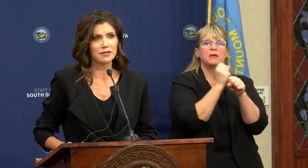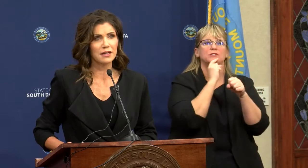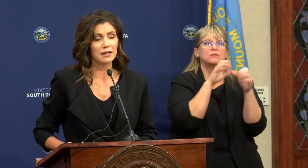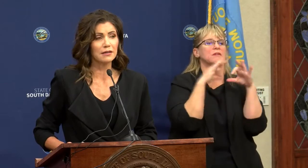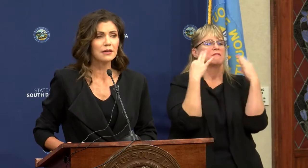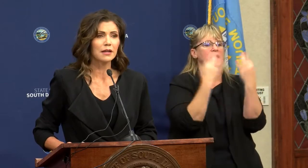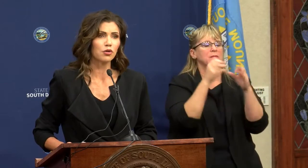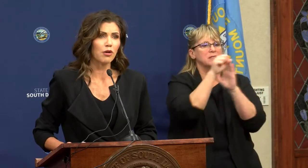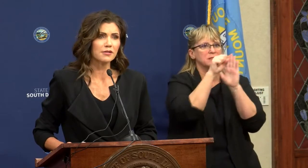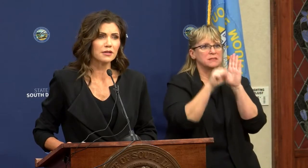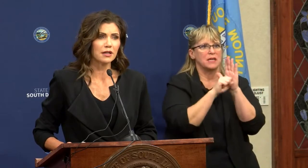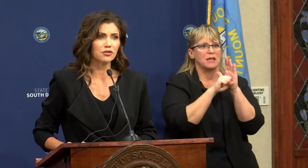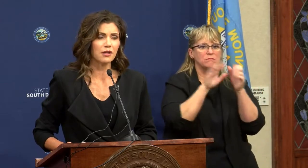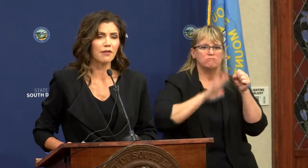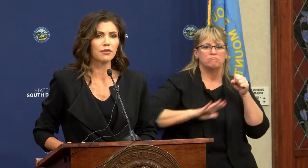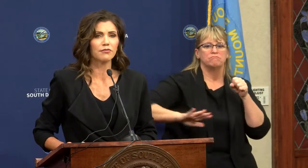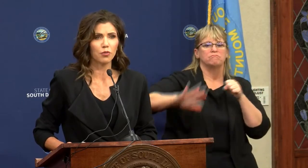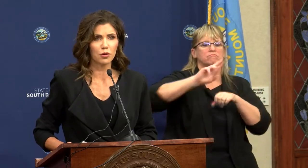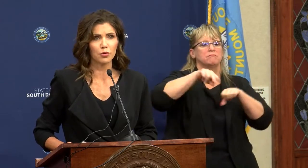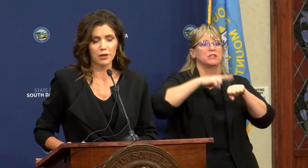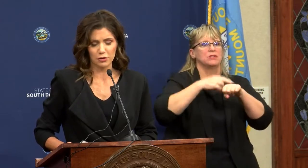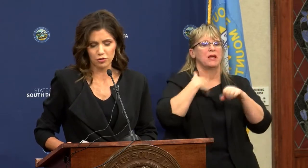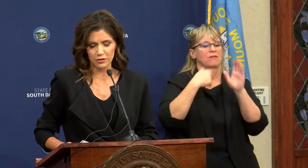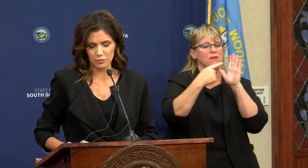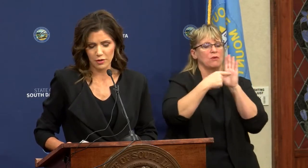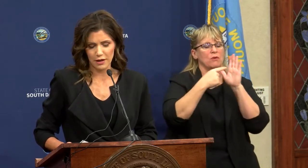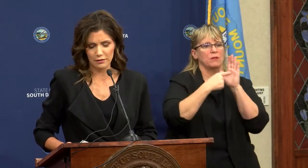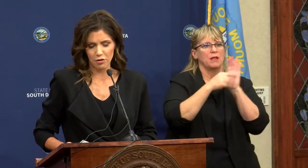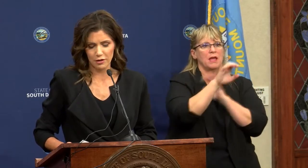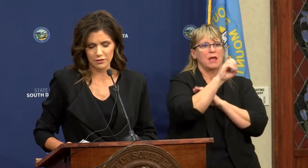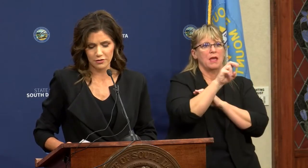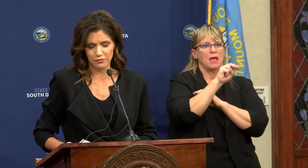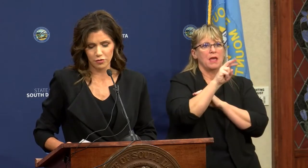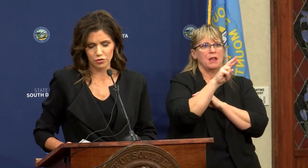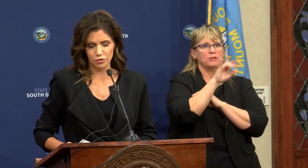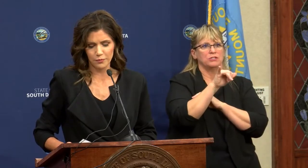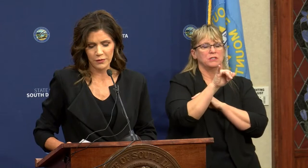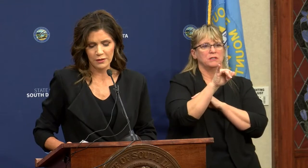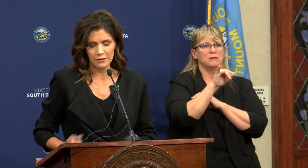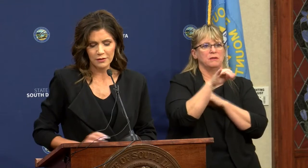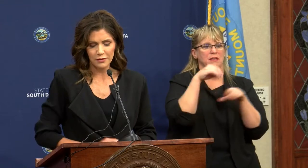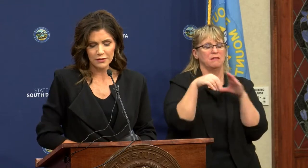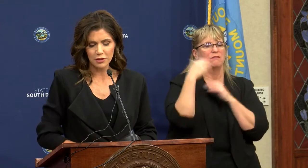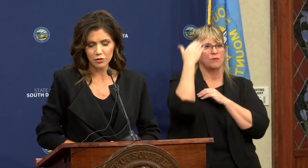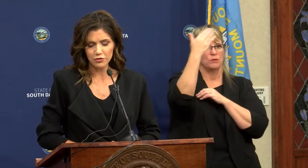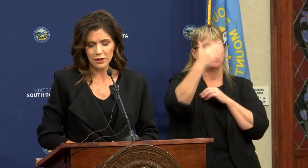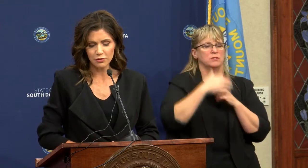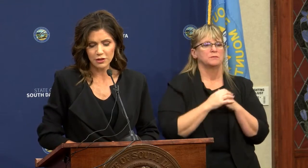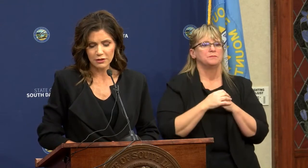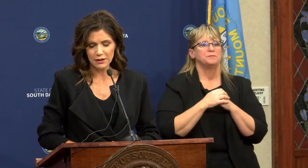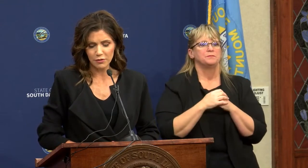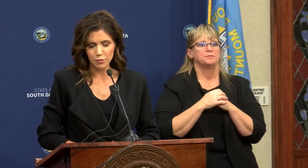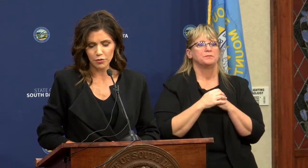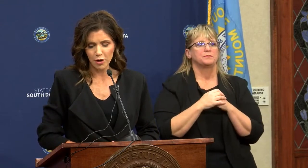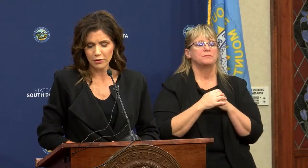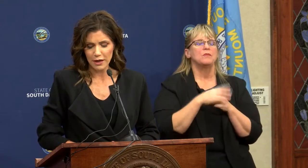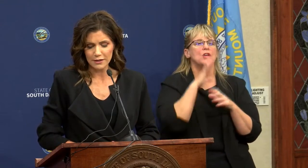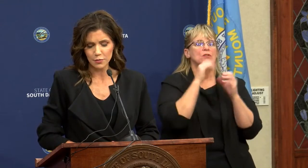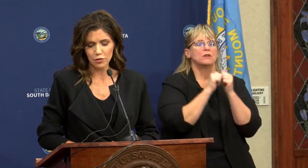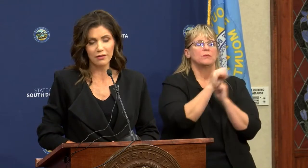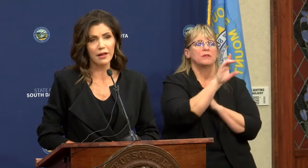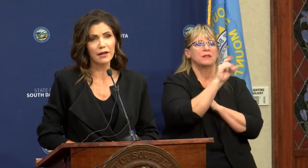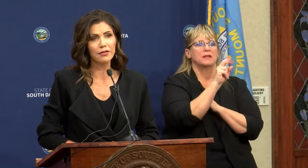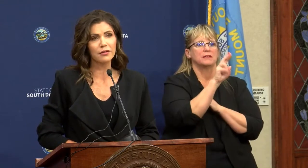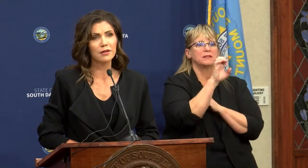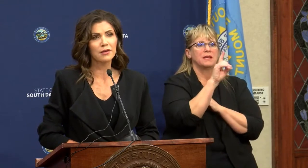families in the state and across the nation have an affordable energy supply long into the future. Interior Secretary David Bernhardt